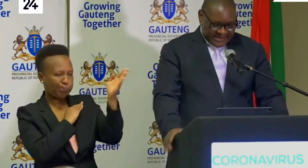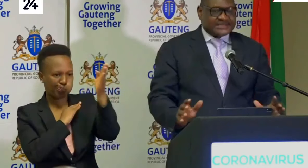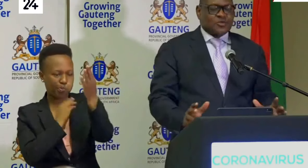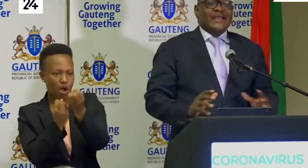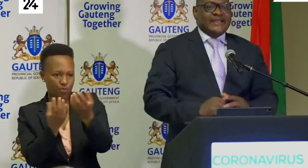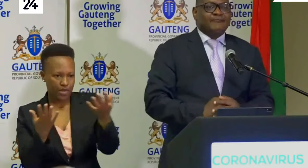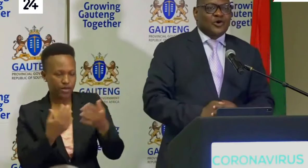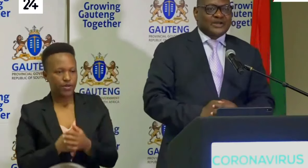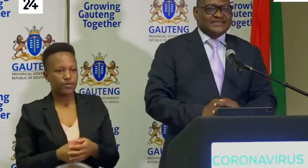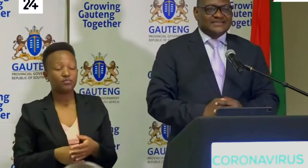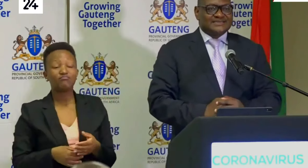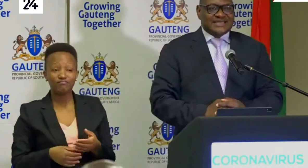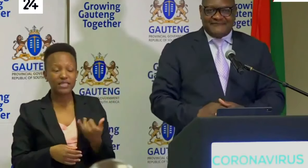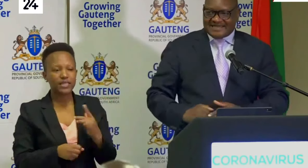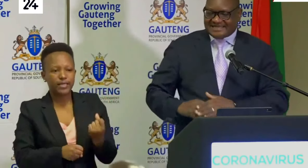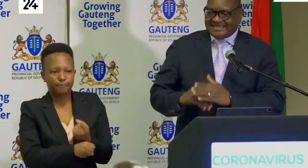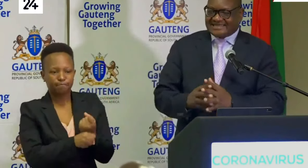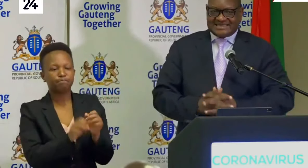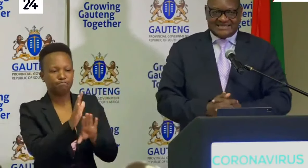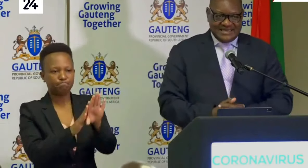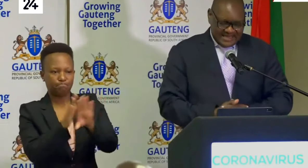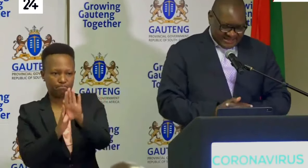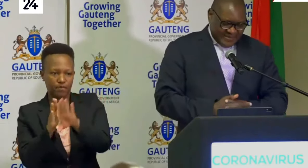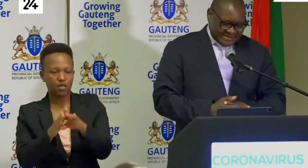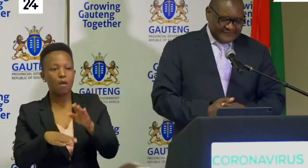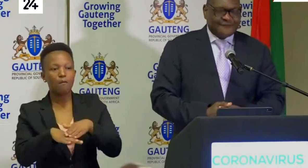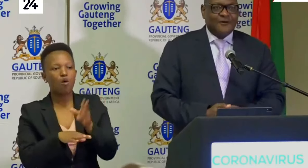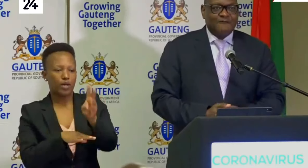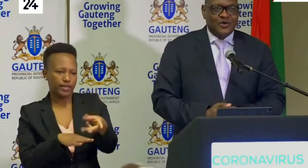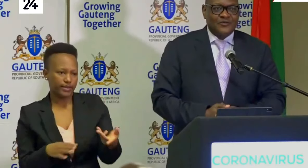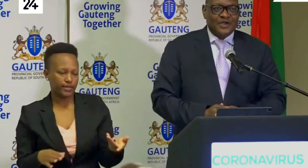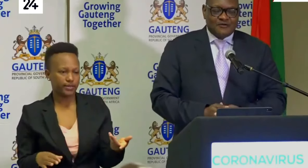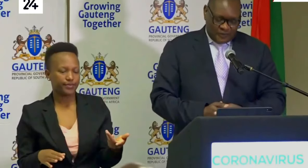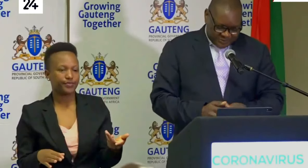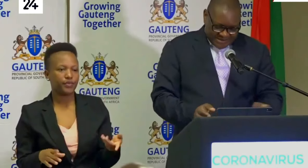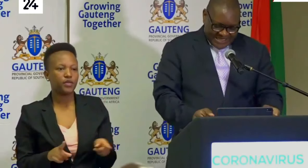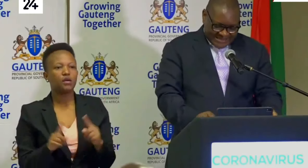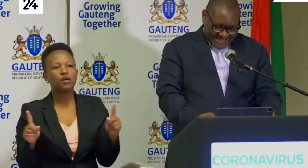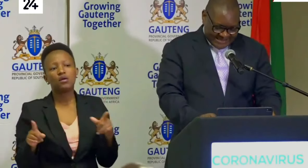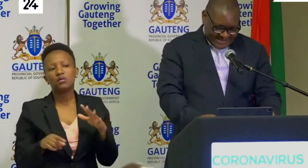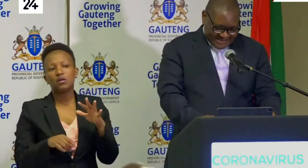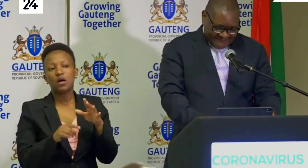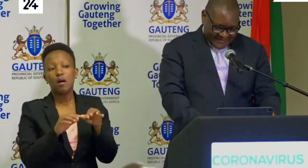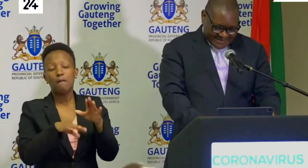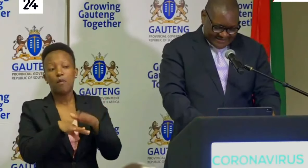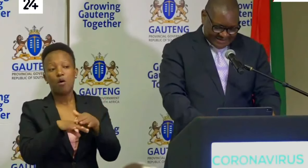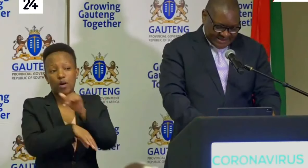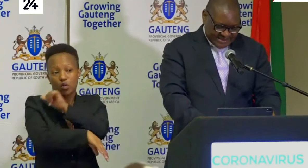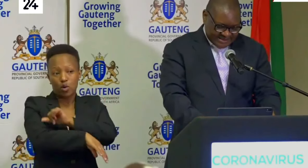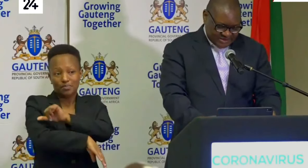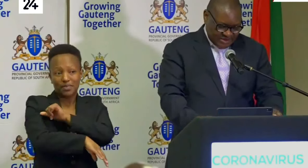This is work in progress. Some facilities, especially for hospitalization, some